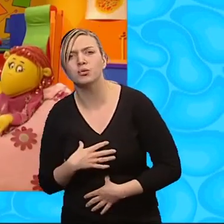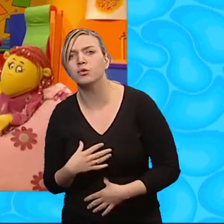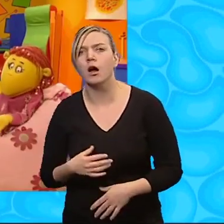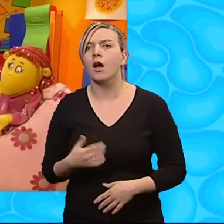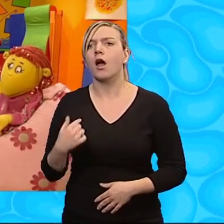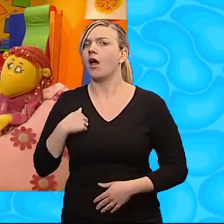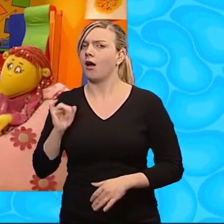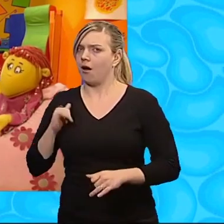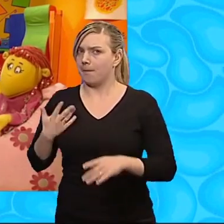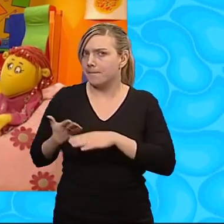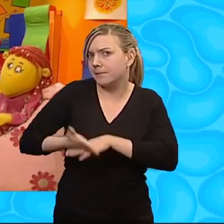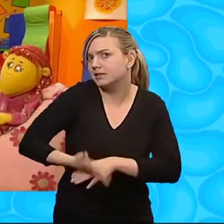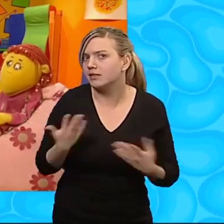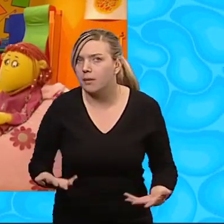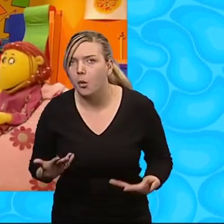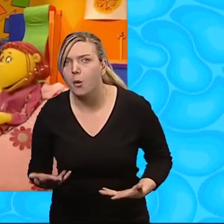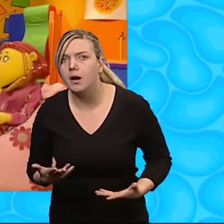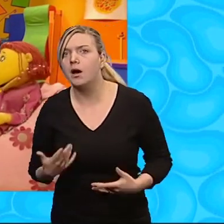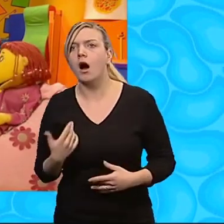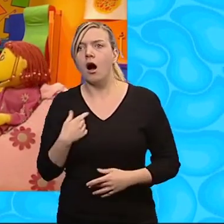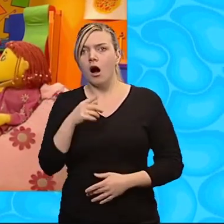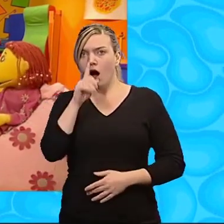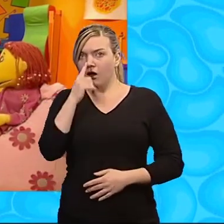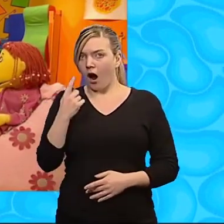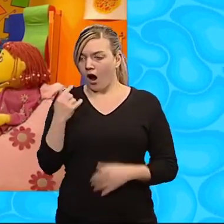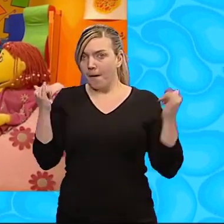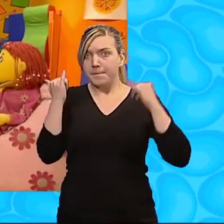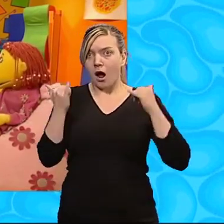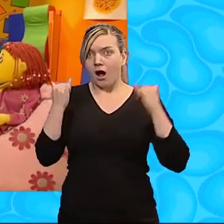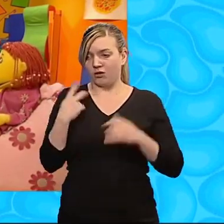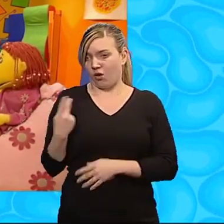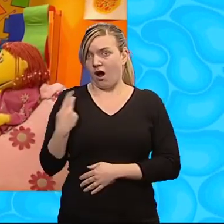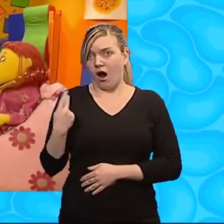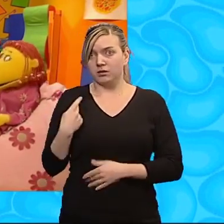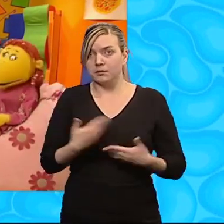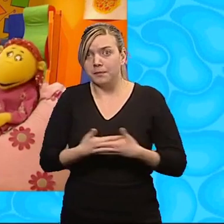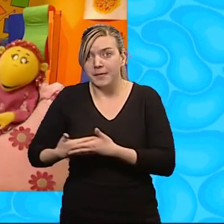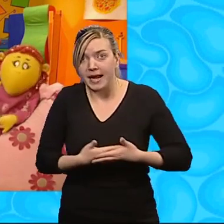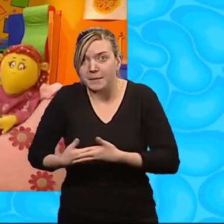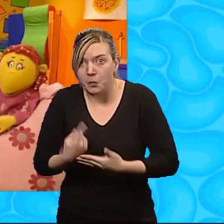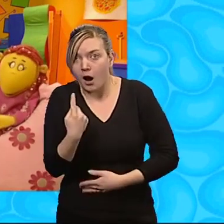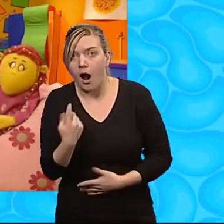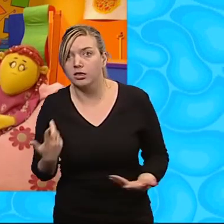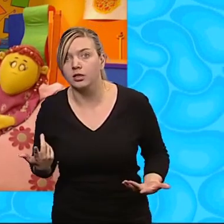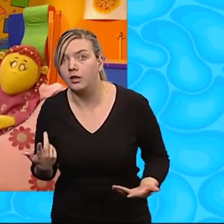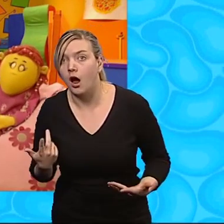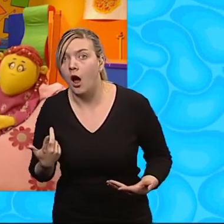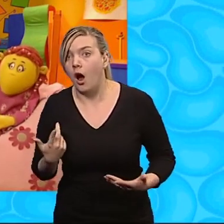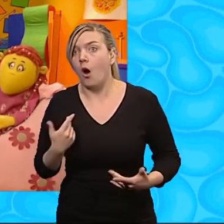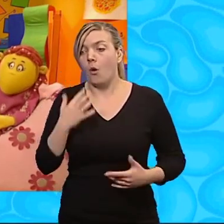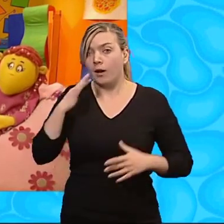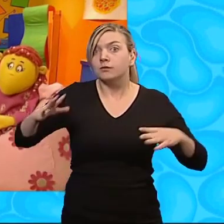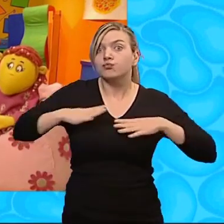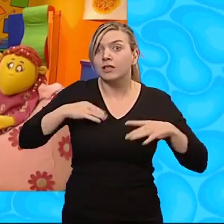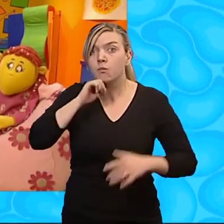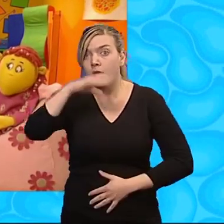I'm a bit busy at the moment, thank you! Well, we can't have a party with just Baby Rocky! Yeah! We'll tell you when we've got it